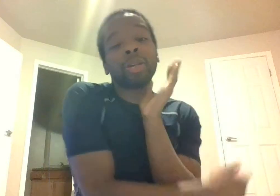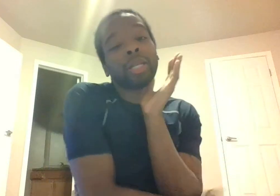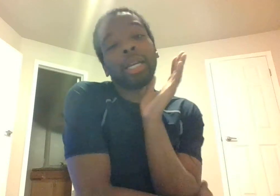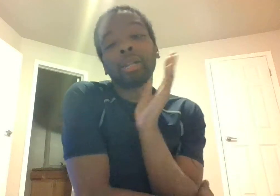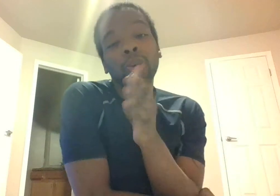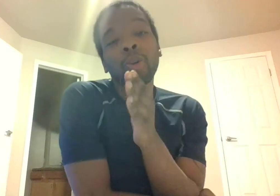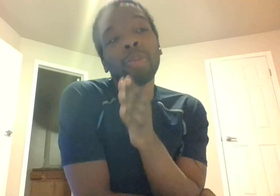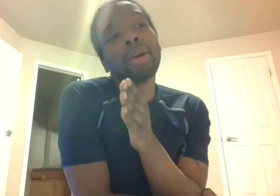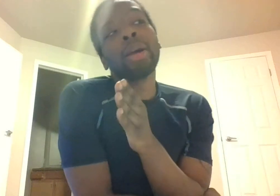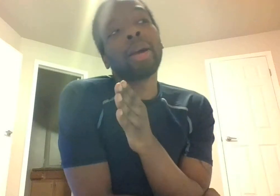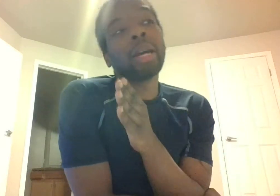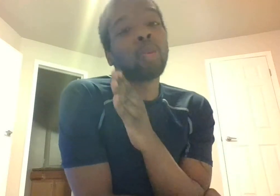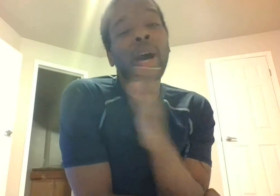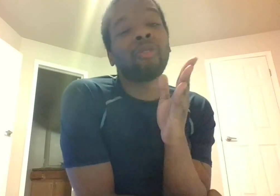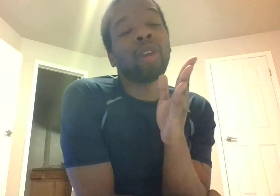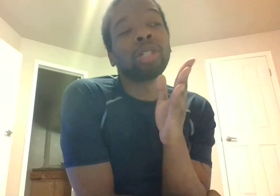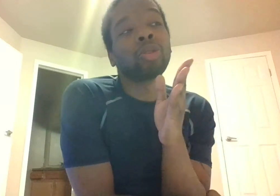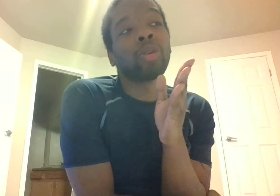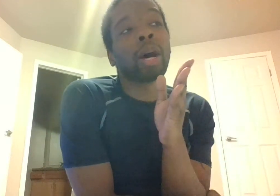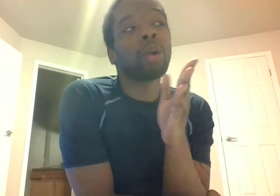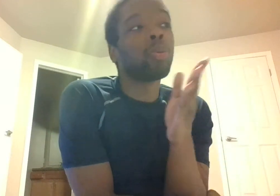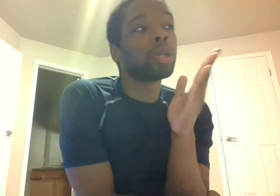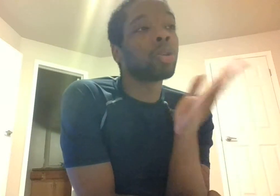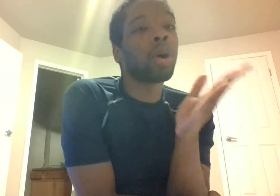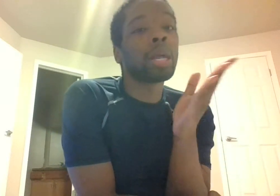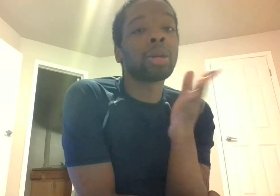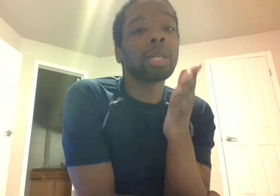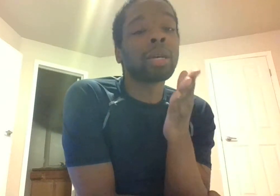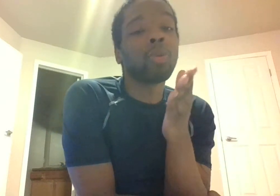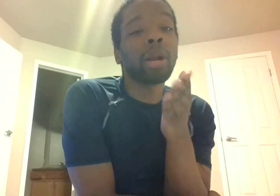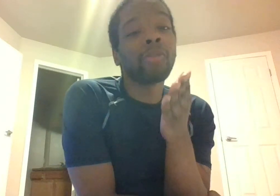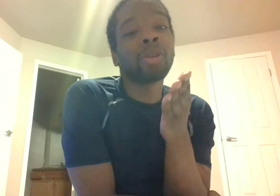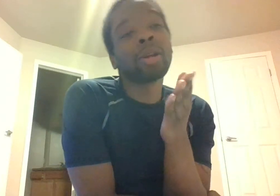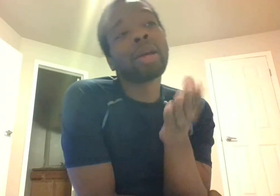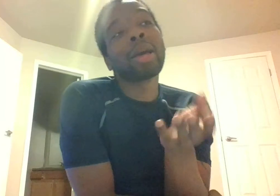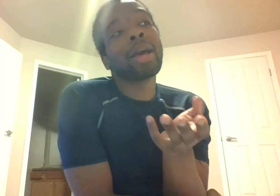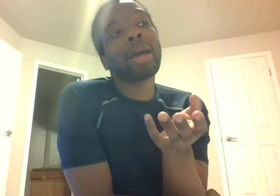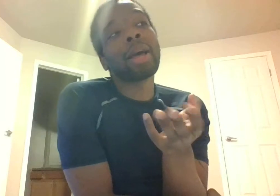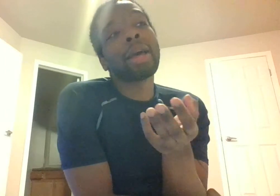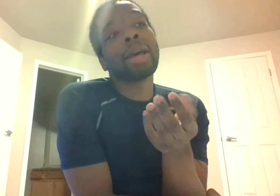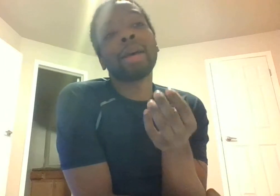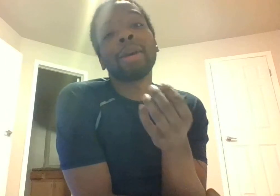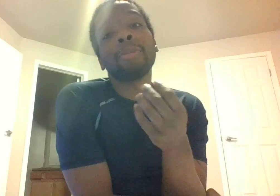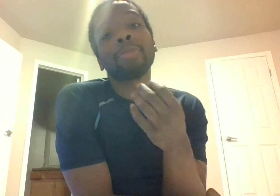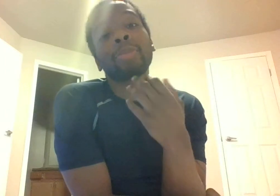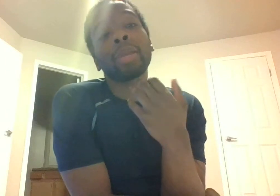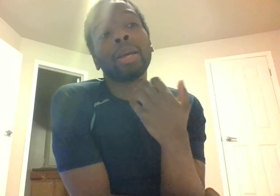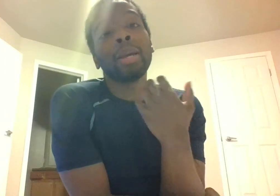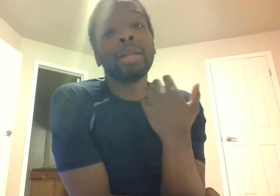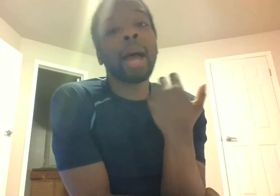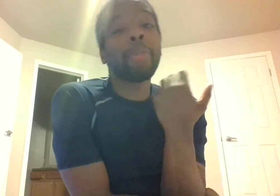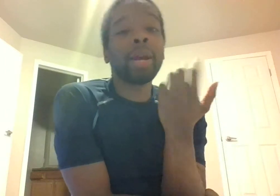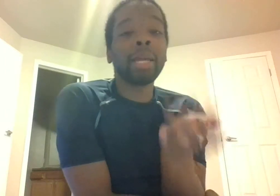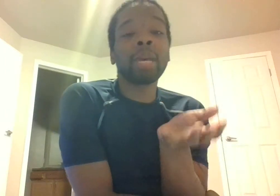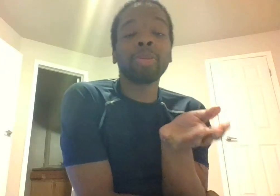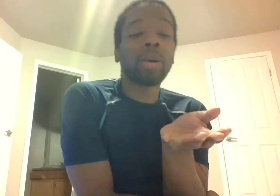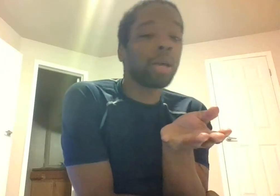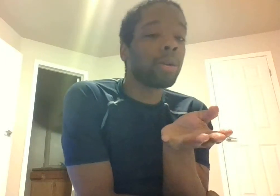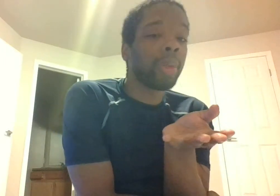to eat the poop in whatever waste you throw it out of toilet or sink or whatever and not put any chemicals that kill the